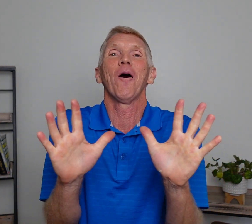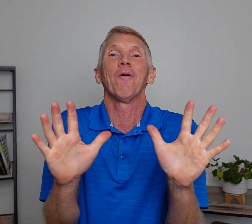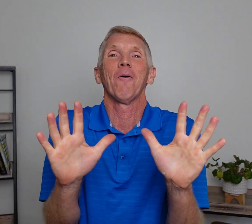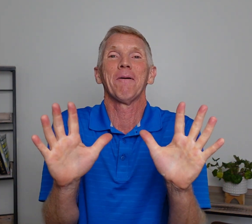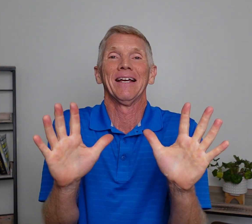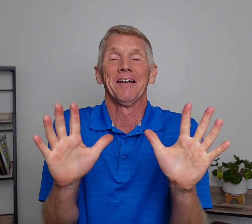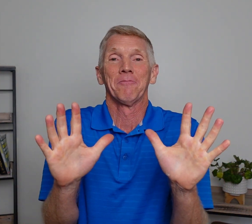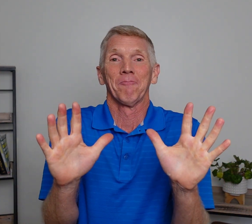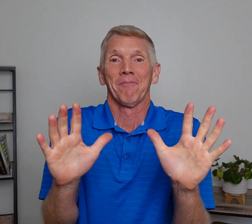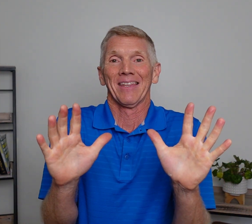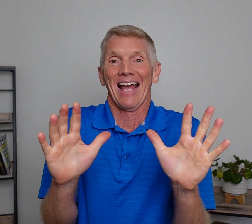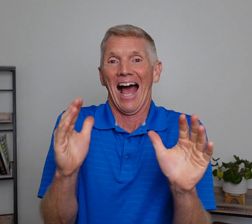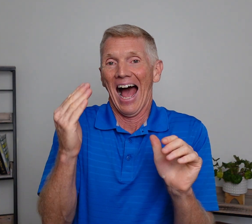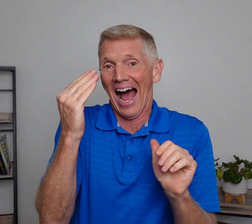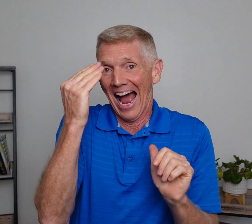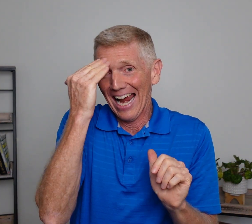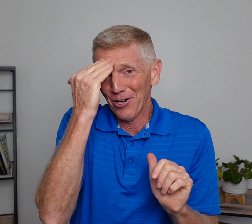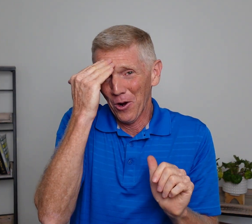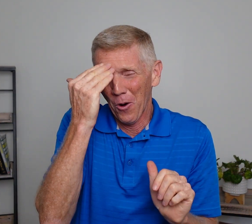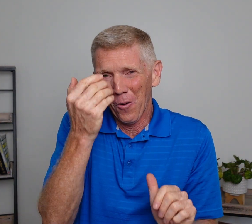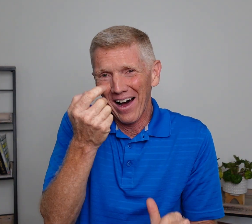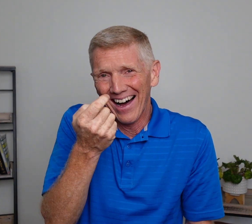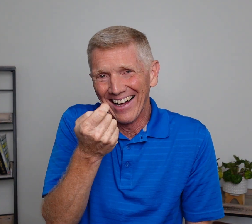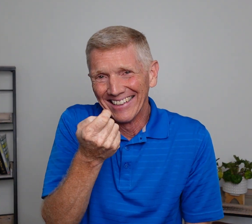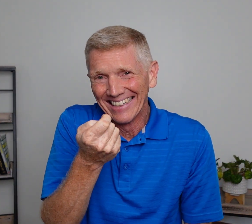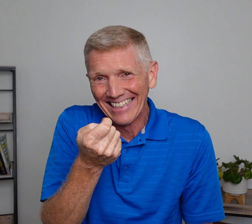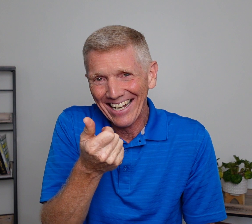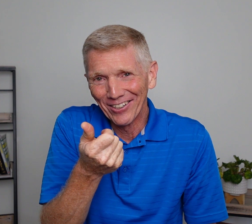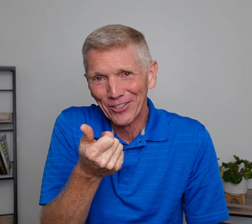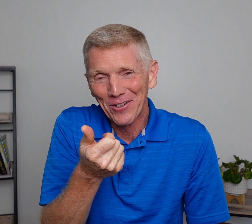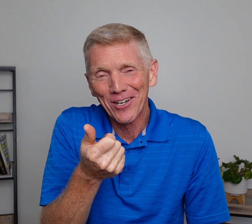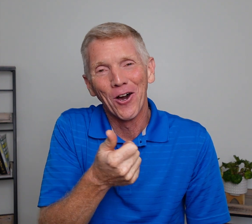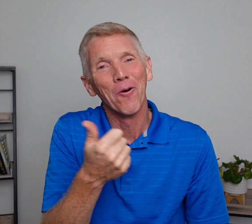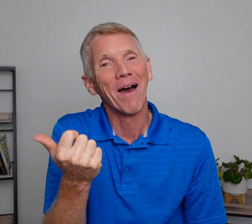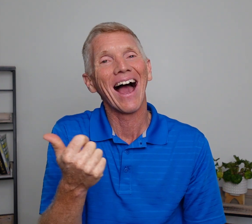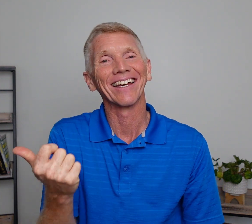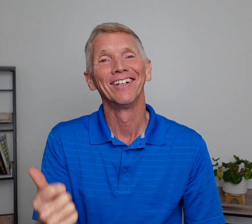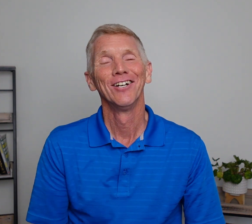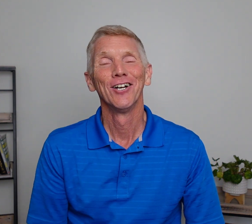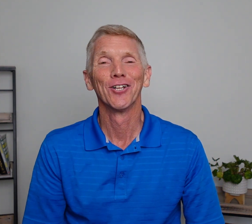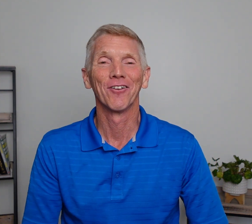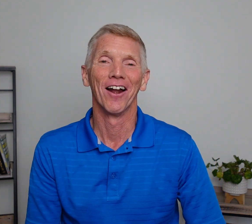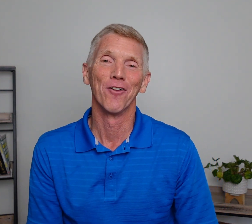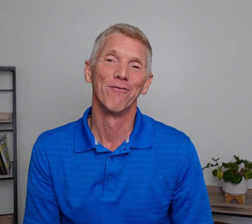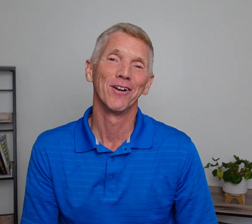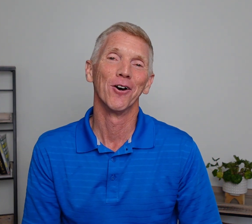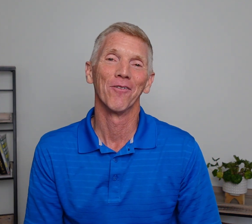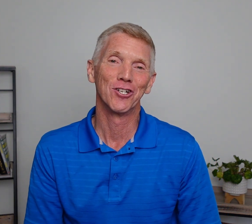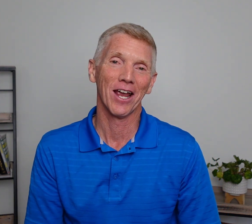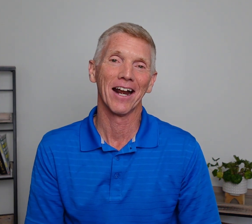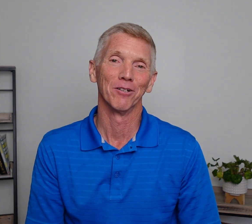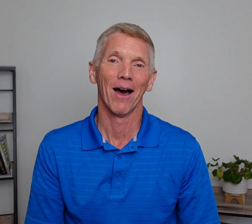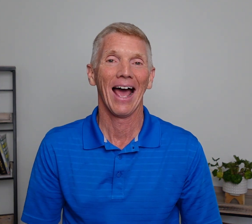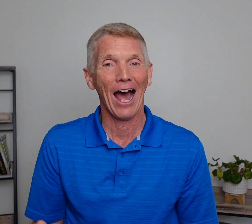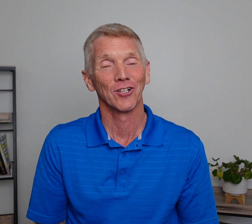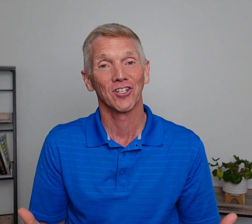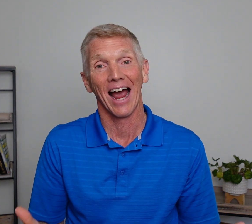whoa, whoa, wait a minute. I know a little. You can go back and look at that other video on the channel about how to sign,